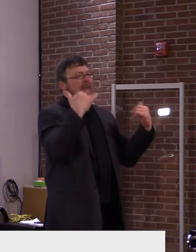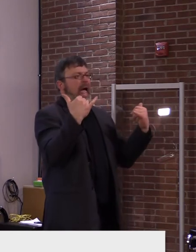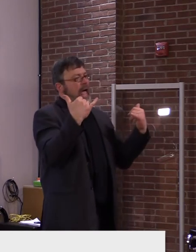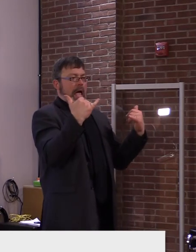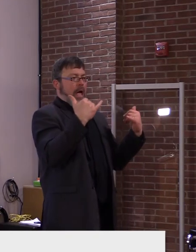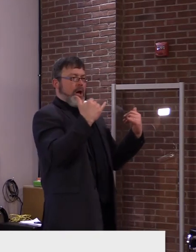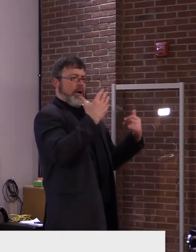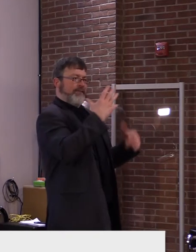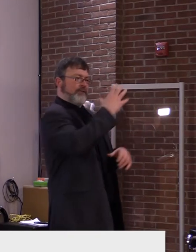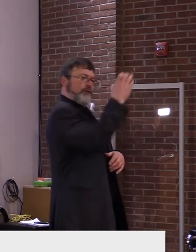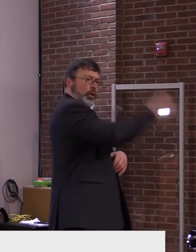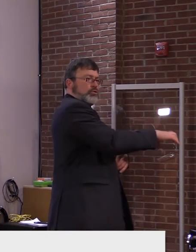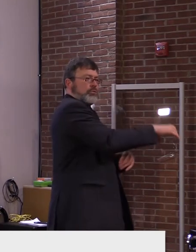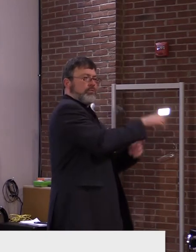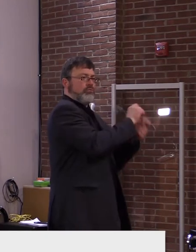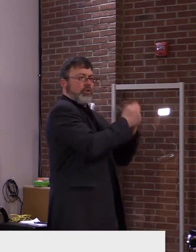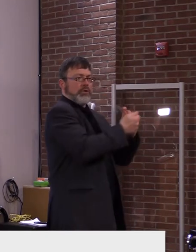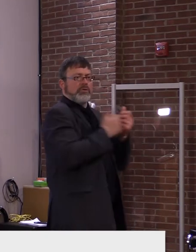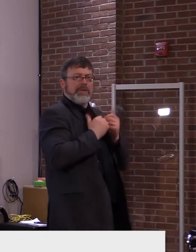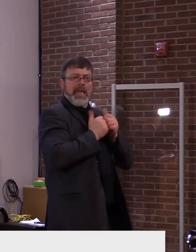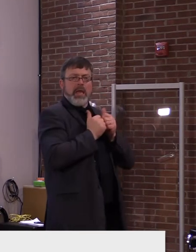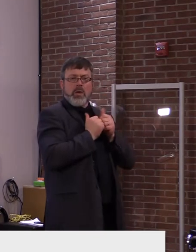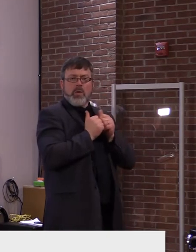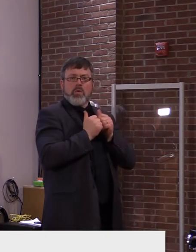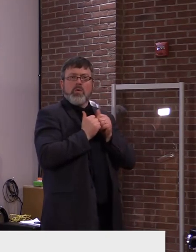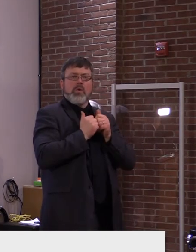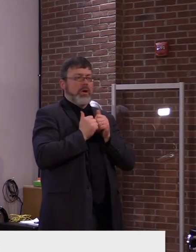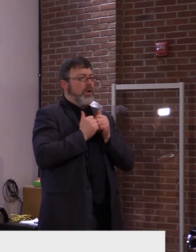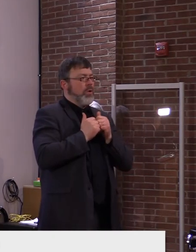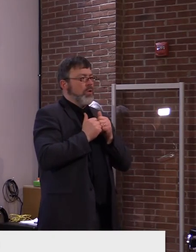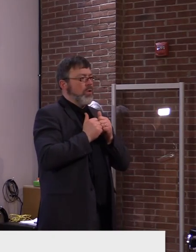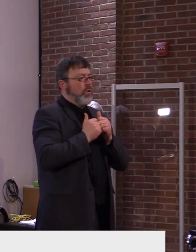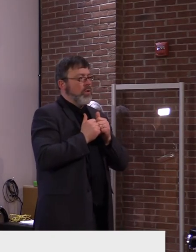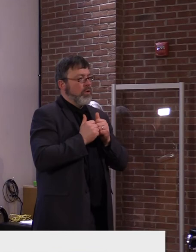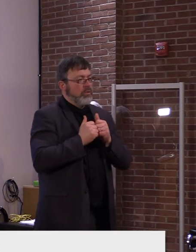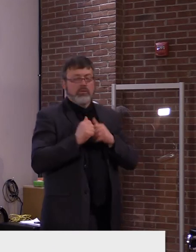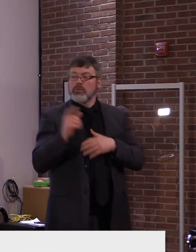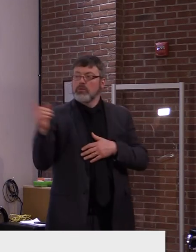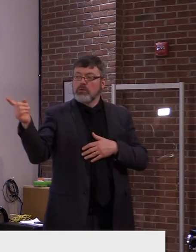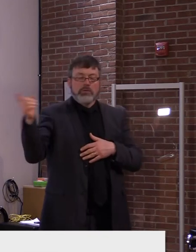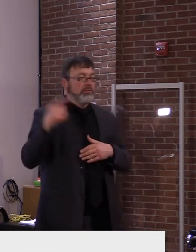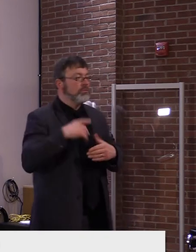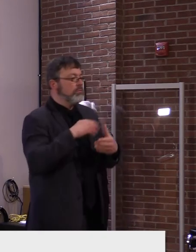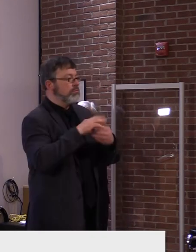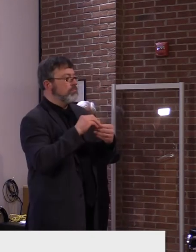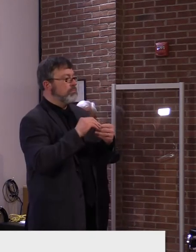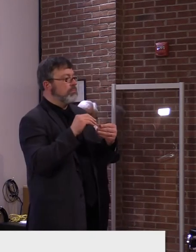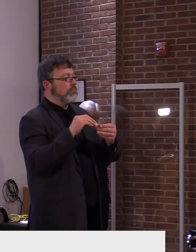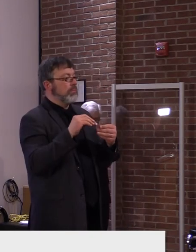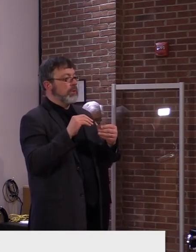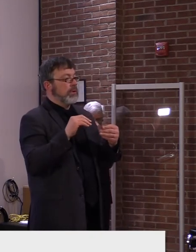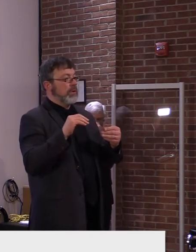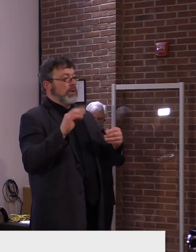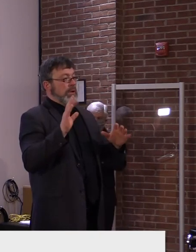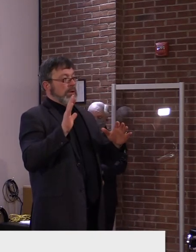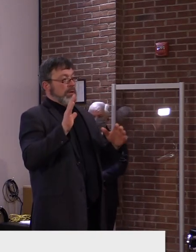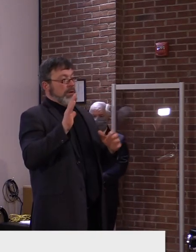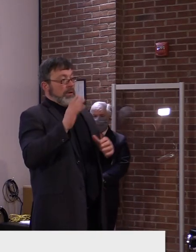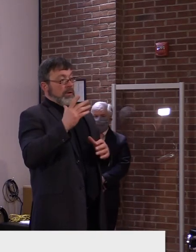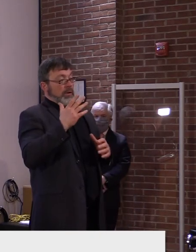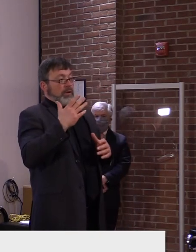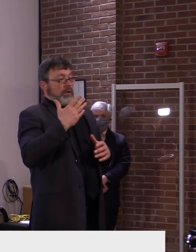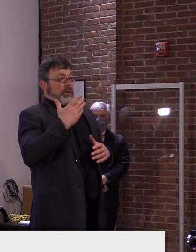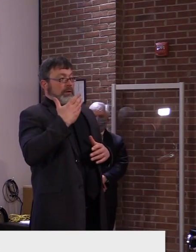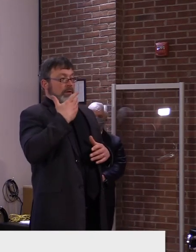thankfully we haven't had that many that have elevated to the point the attorney general has had to take action, but I can remember one